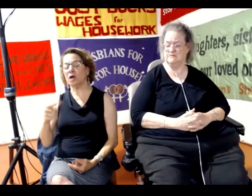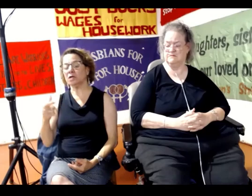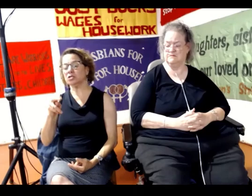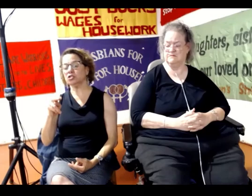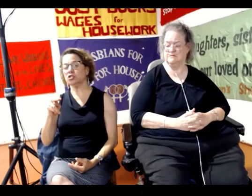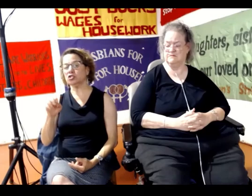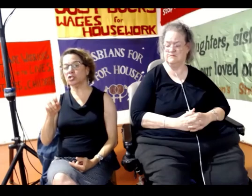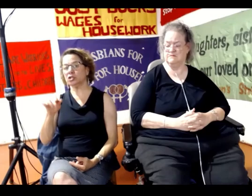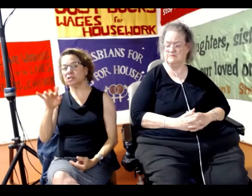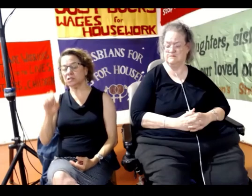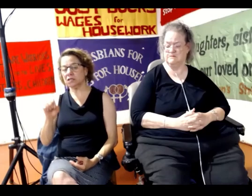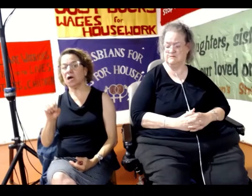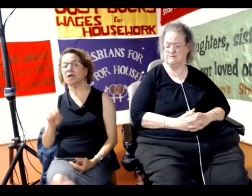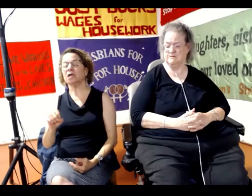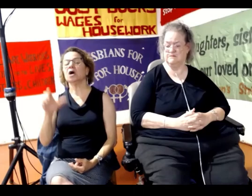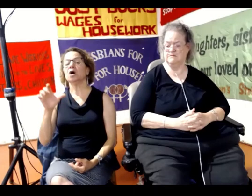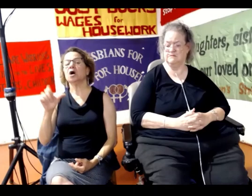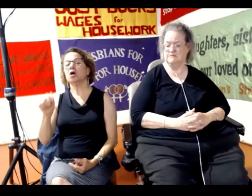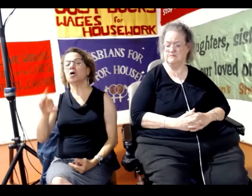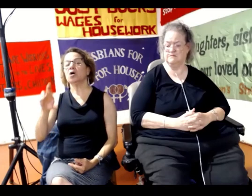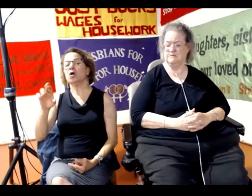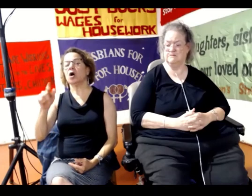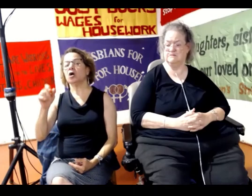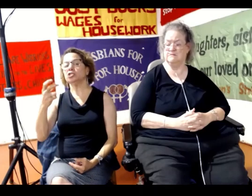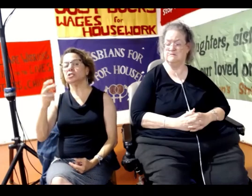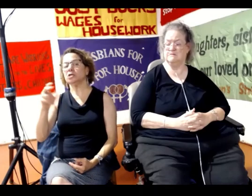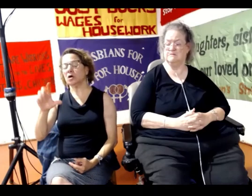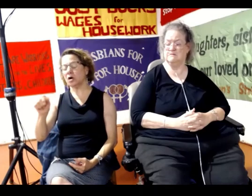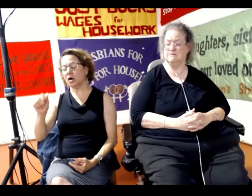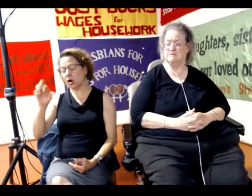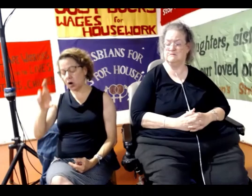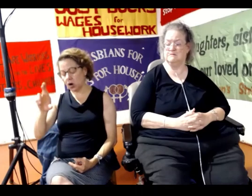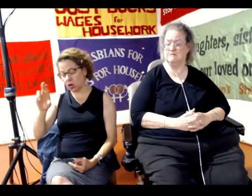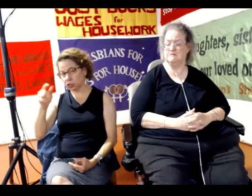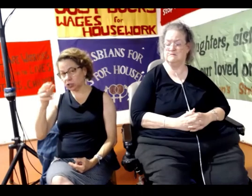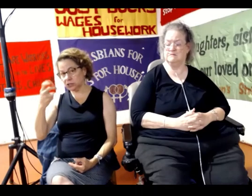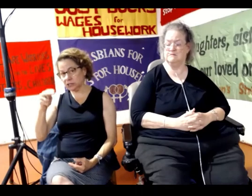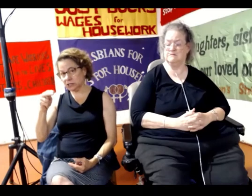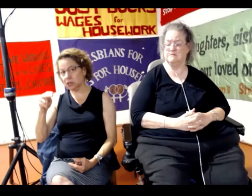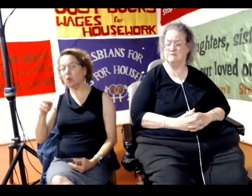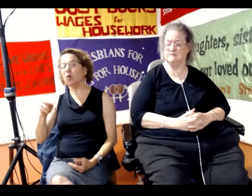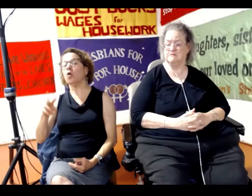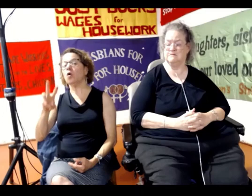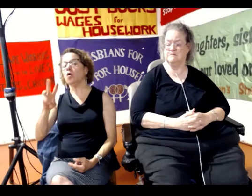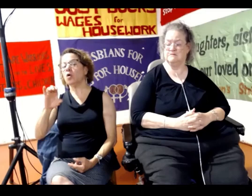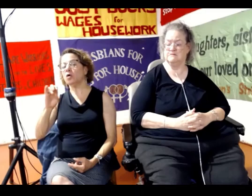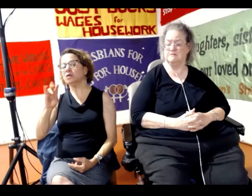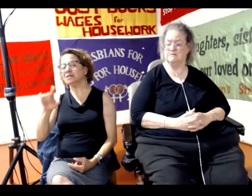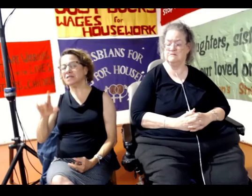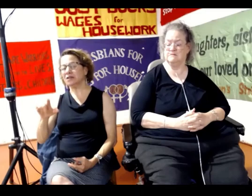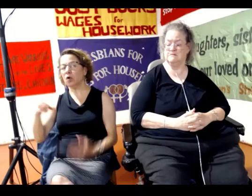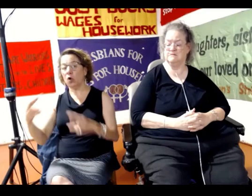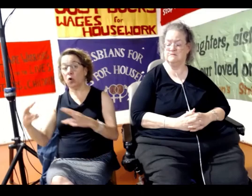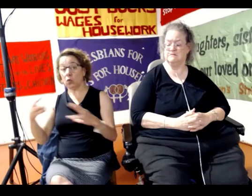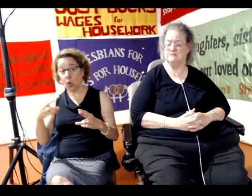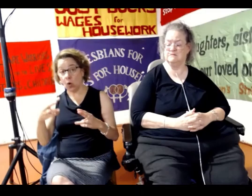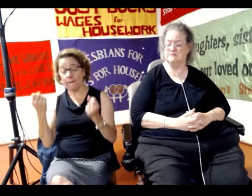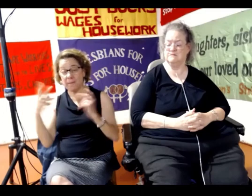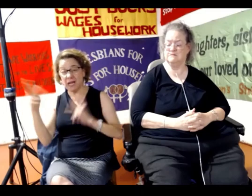war. 30,000 people disappeared, a disproportionate number of whom